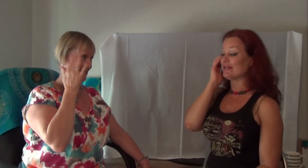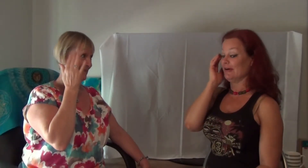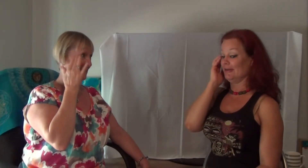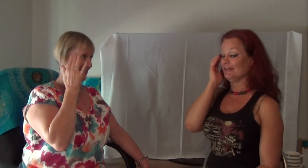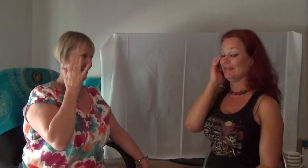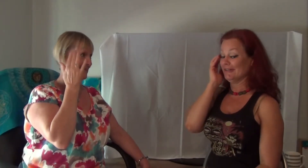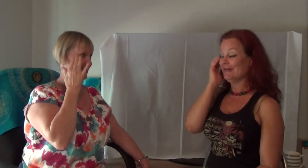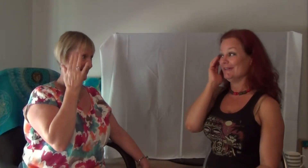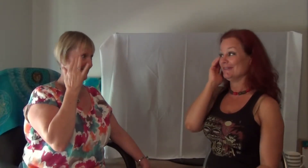skull.